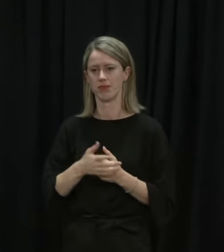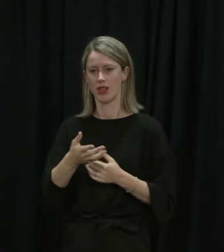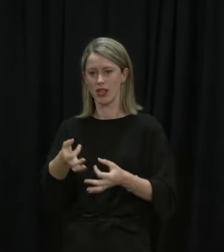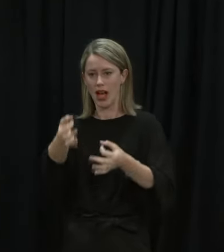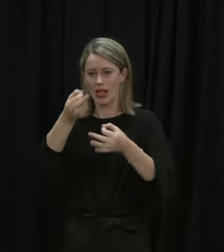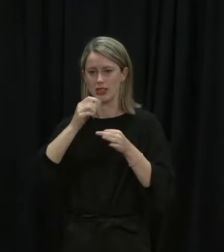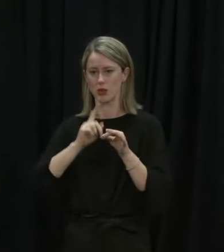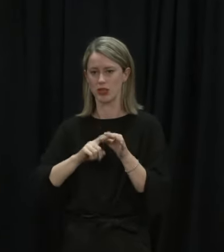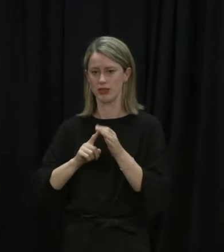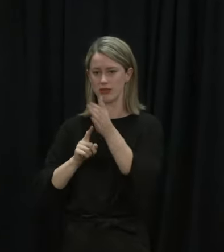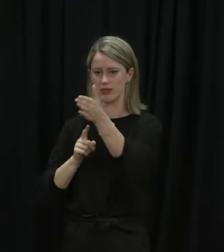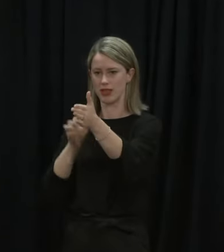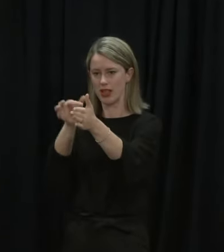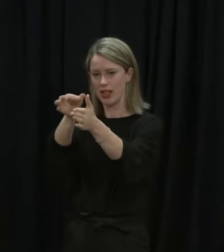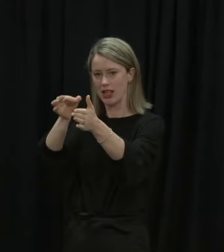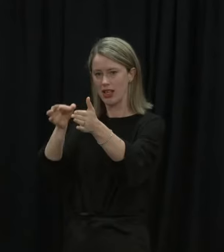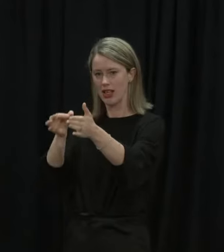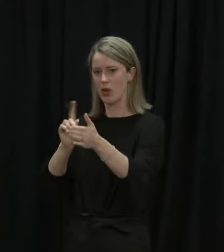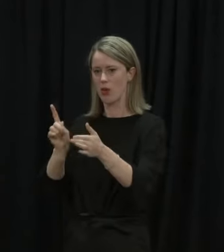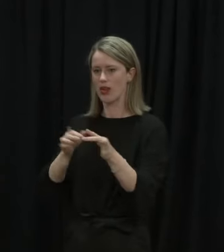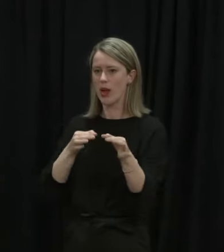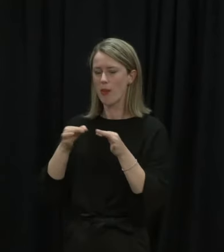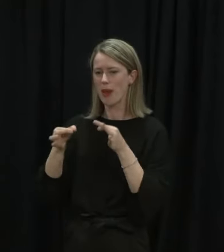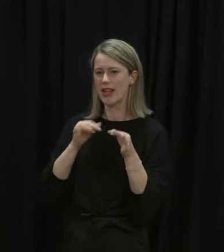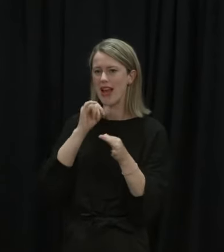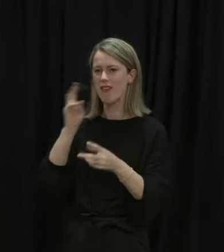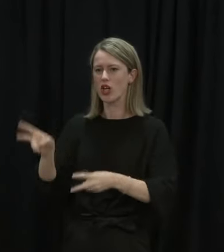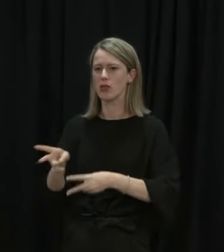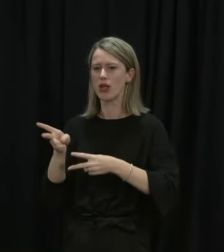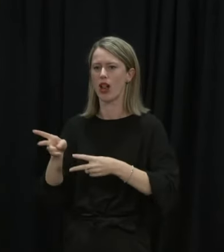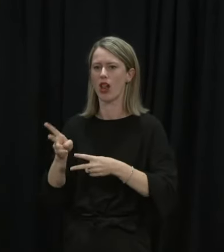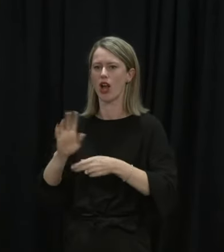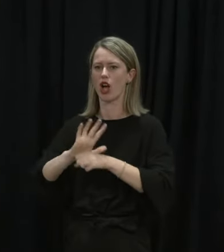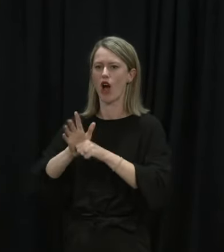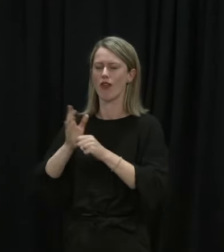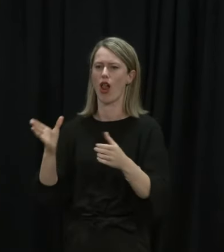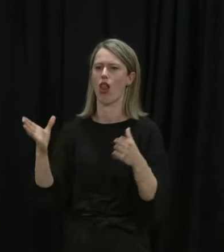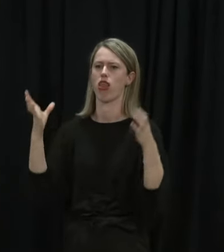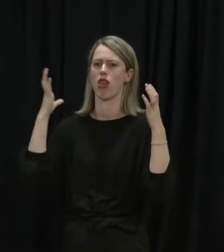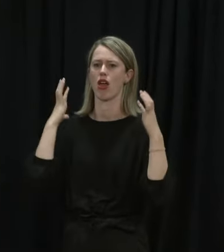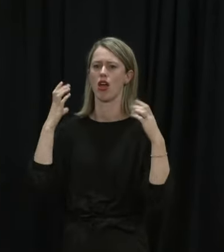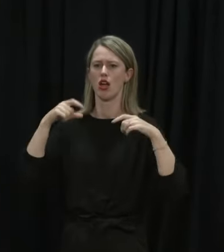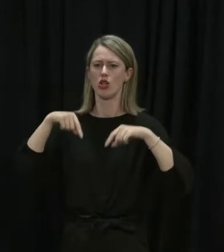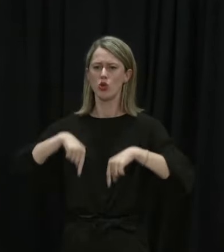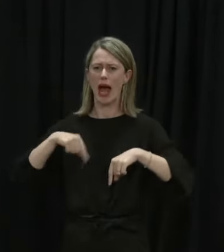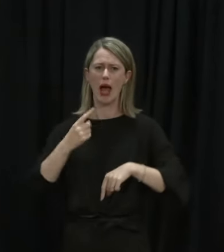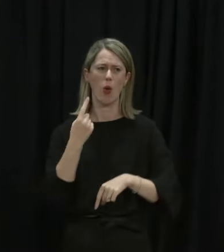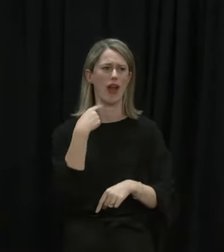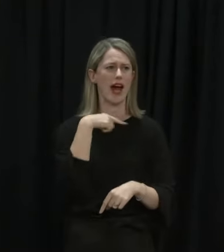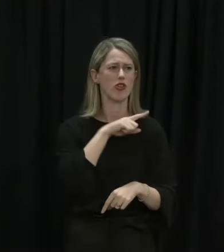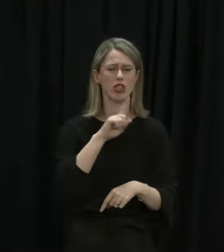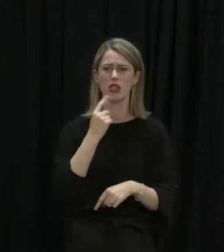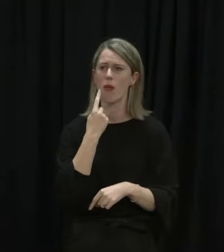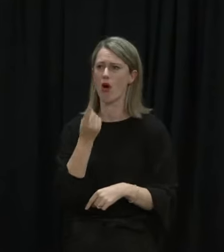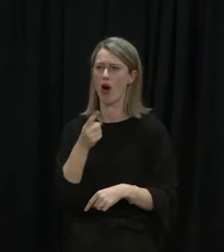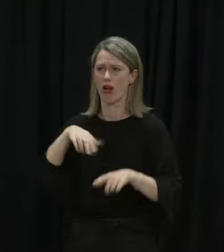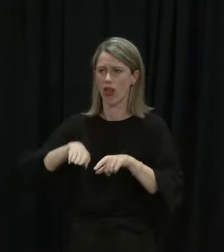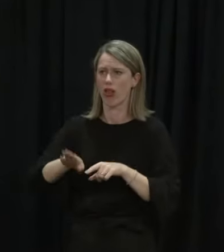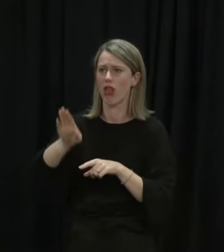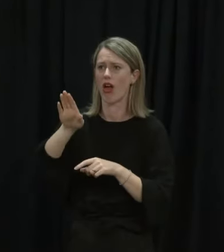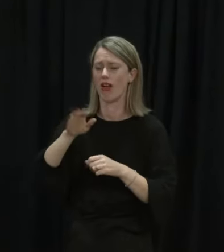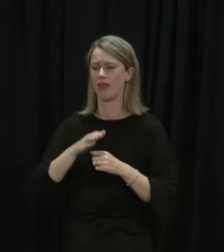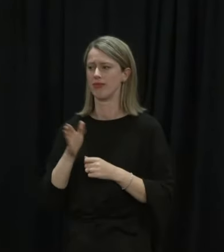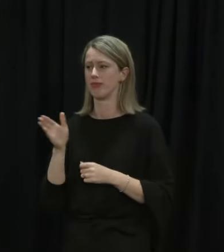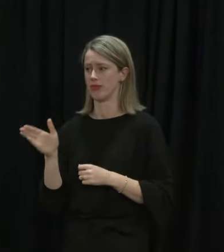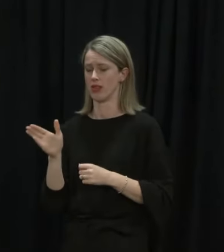What plans are in place for hospitals that do get overwhelmed with COVID cases? 100 today, what are we going to see tomorrow? Well, again, I make